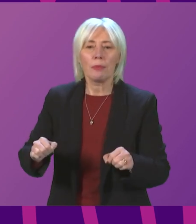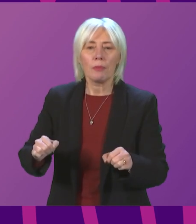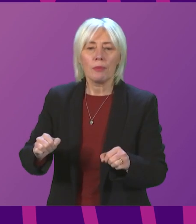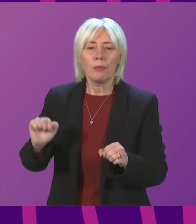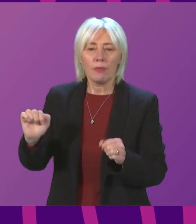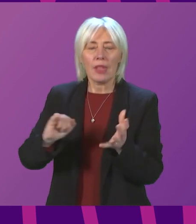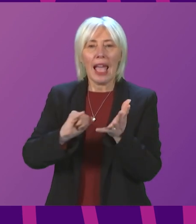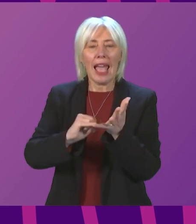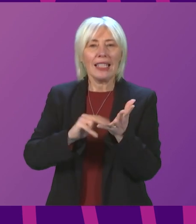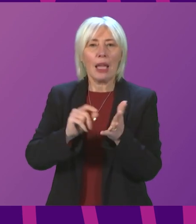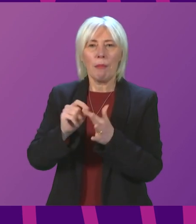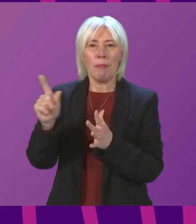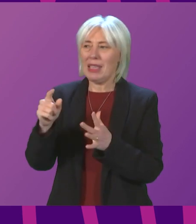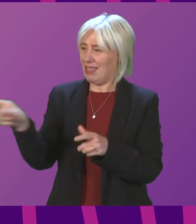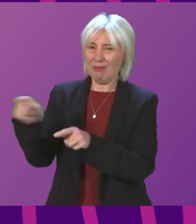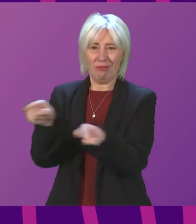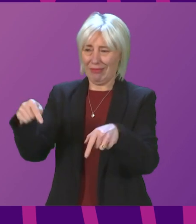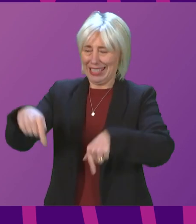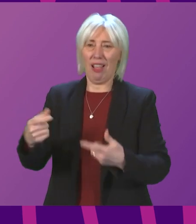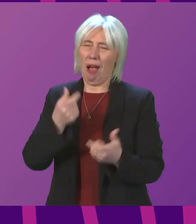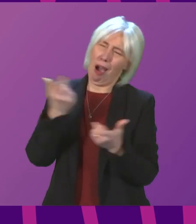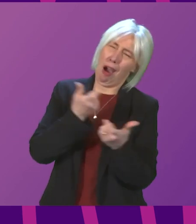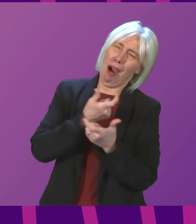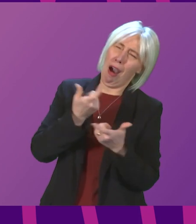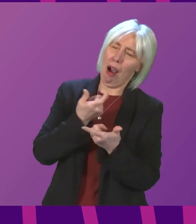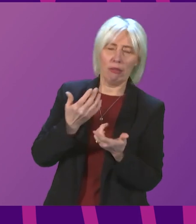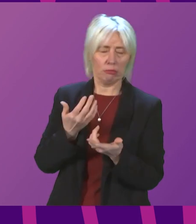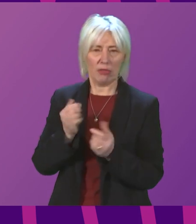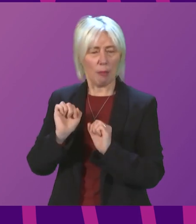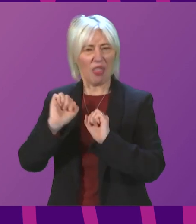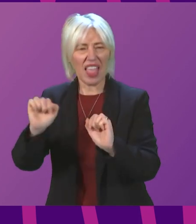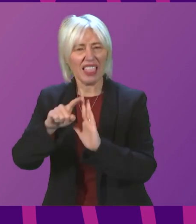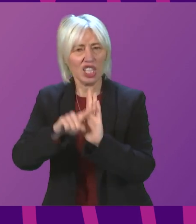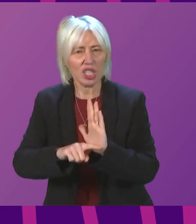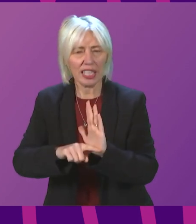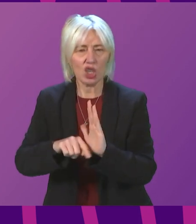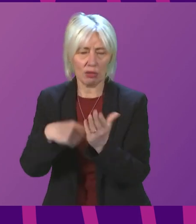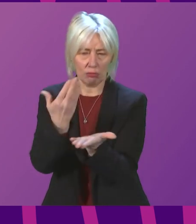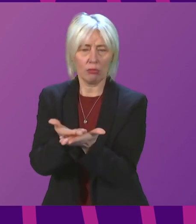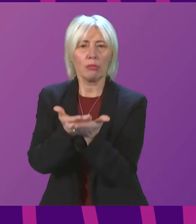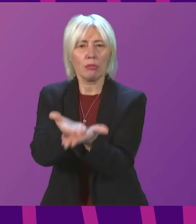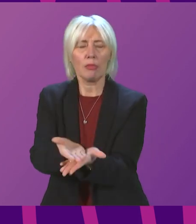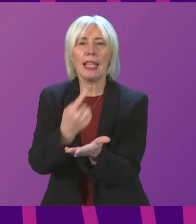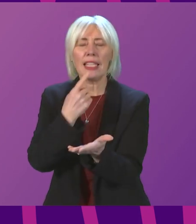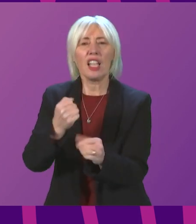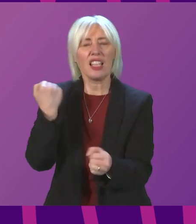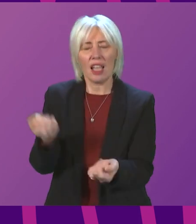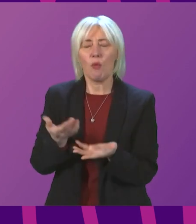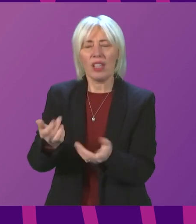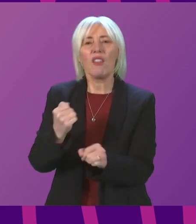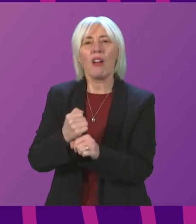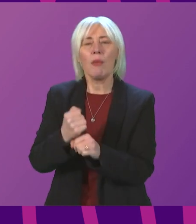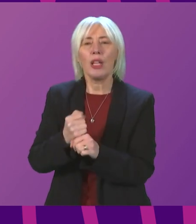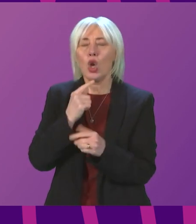SNP members are laughing at this. Their legislation that they're putting forward says it would give the government the power